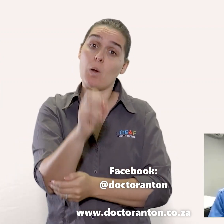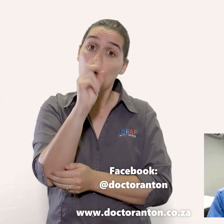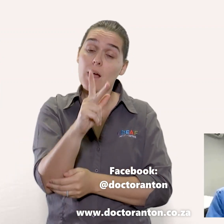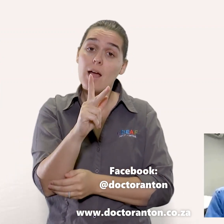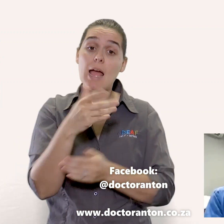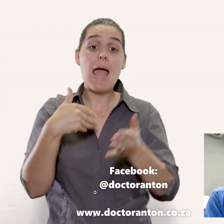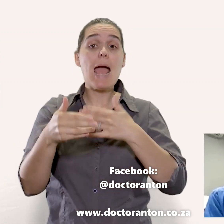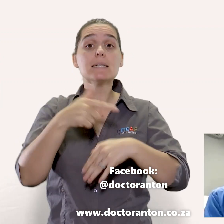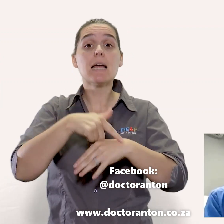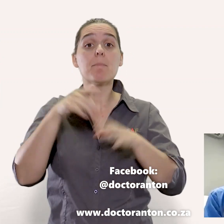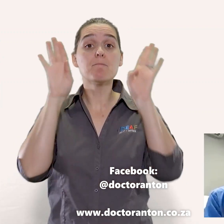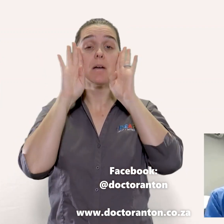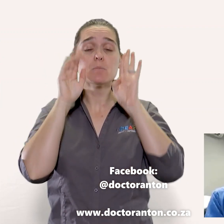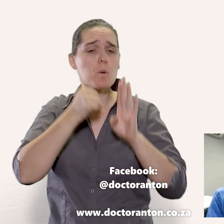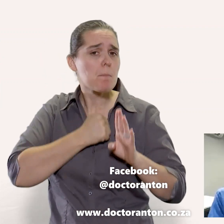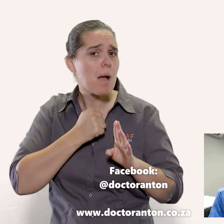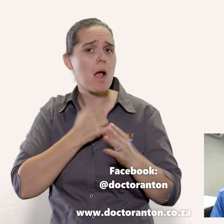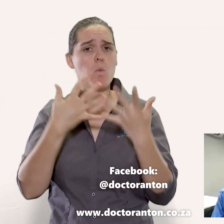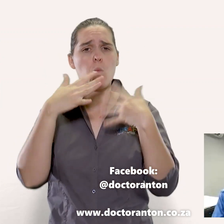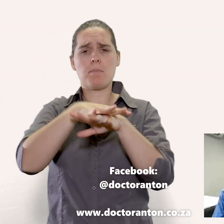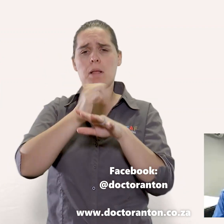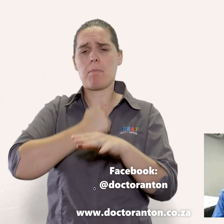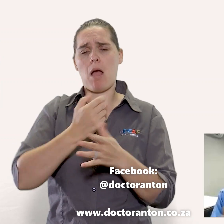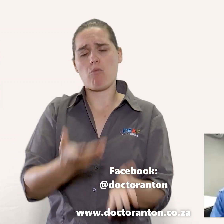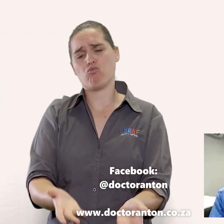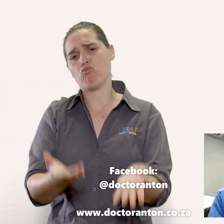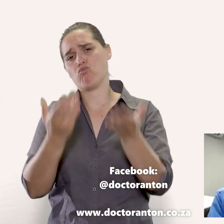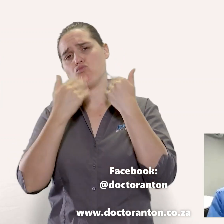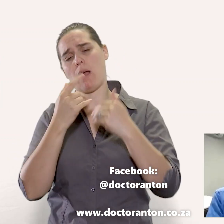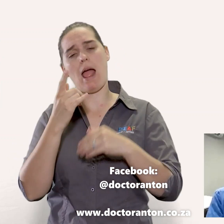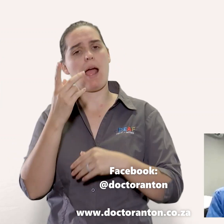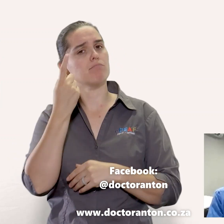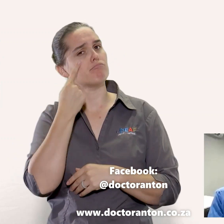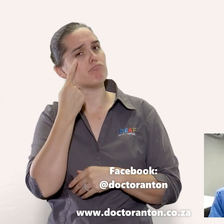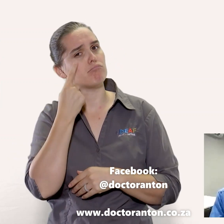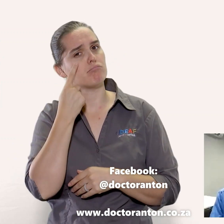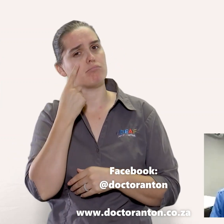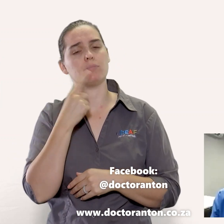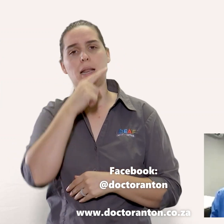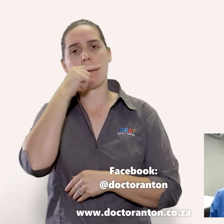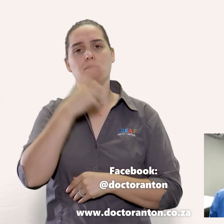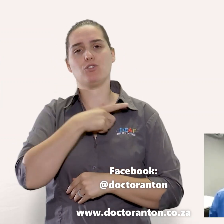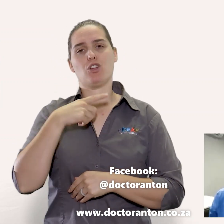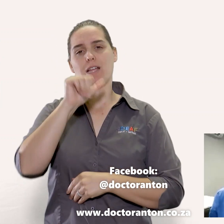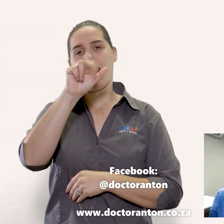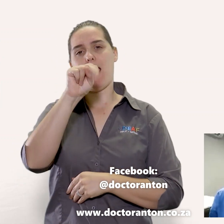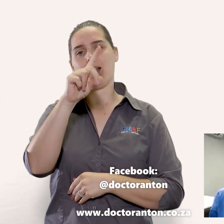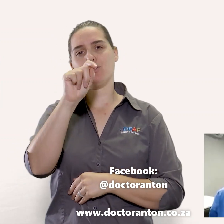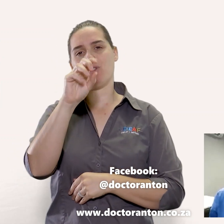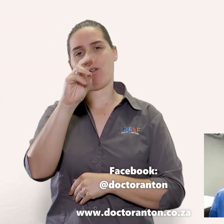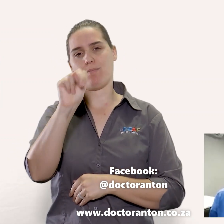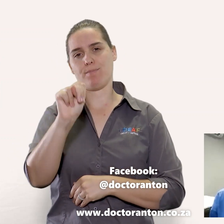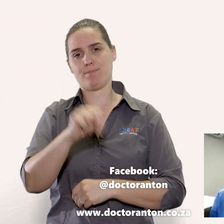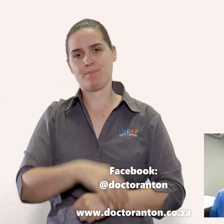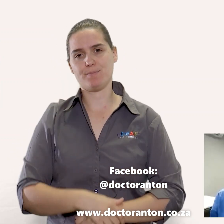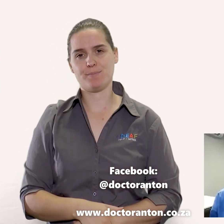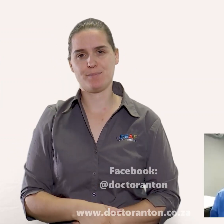that you have please feel free to visit my facebook page my website my youtube channel this is dr anton from johannesburg have a good